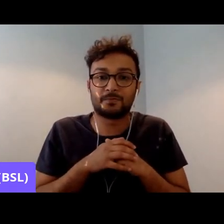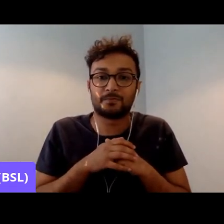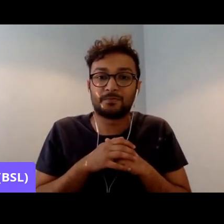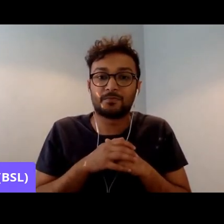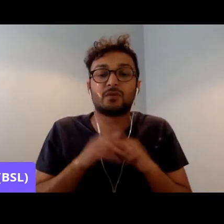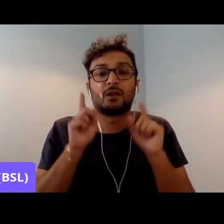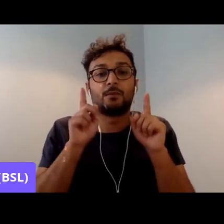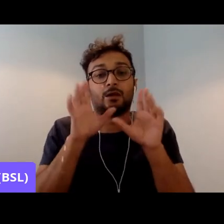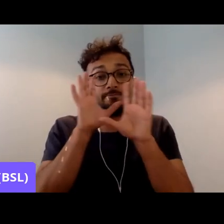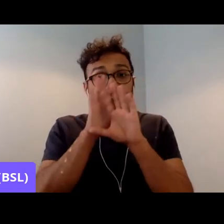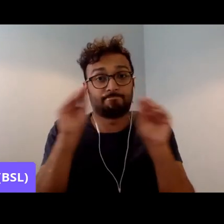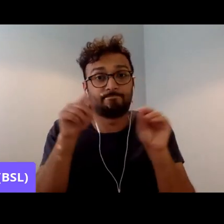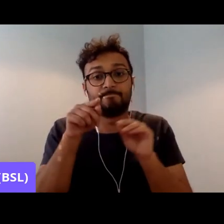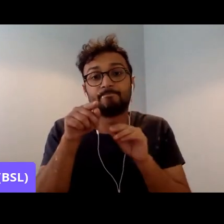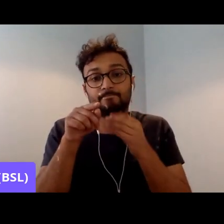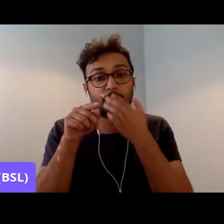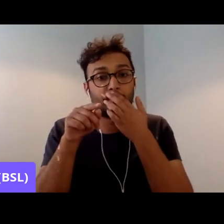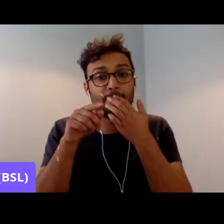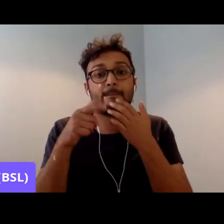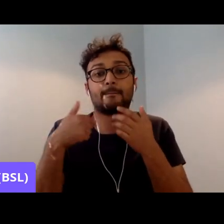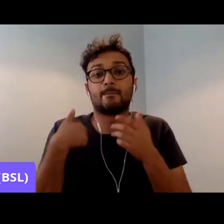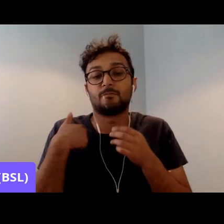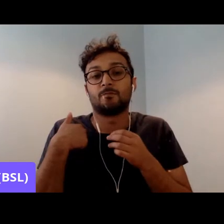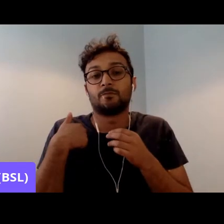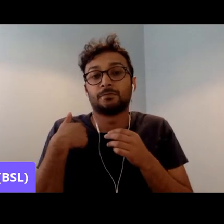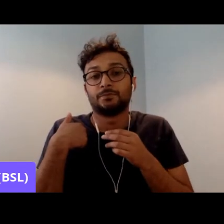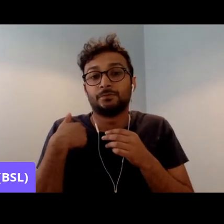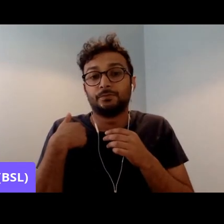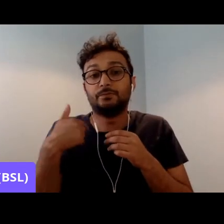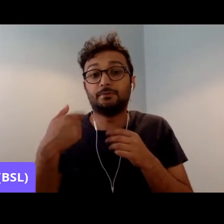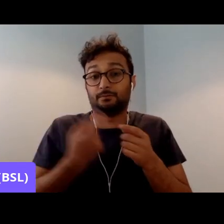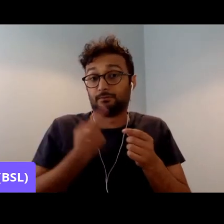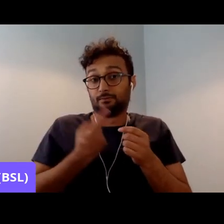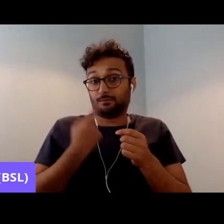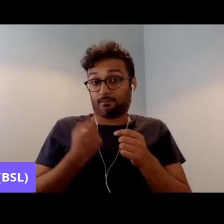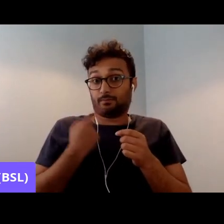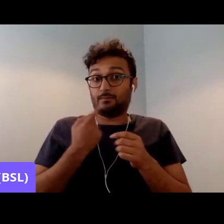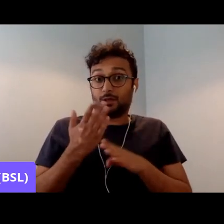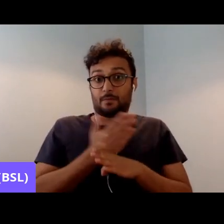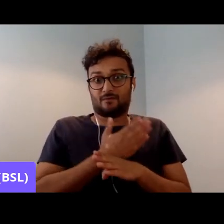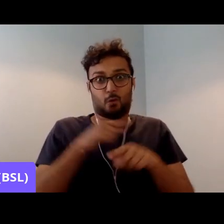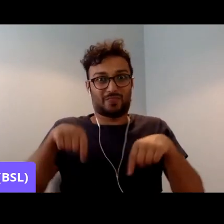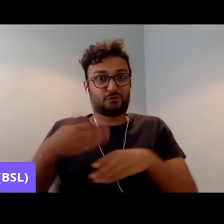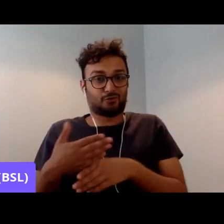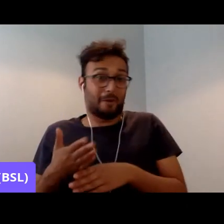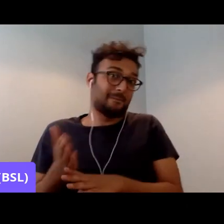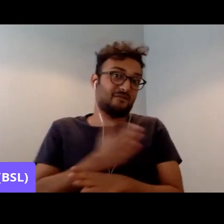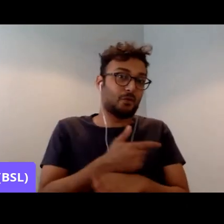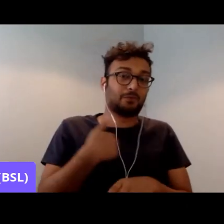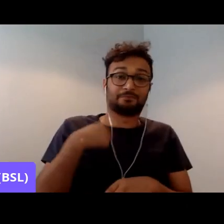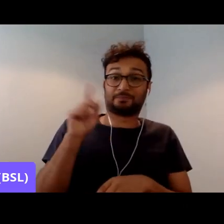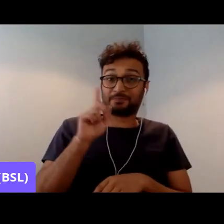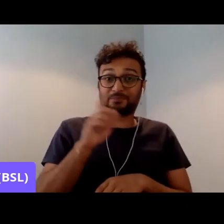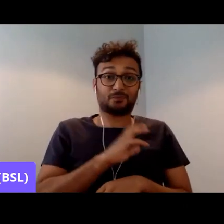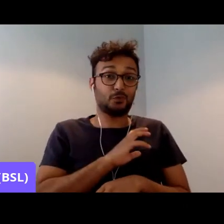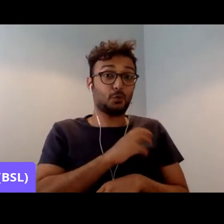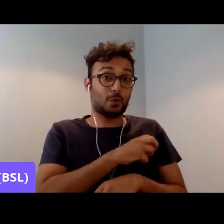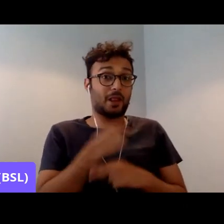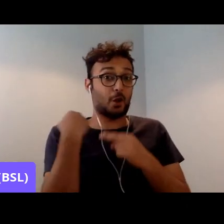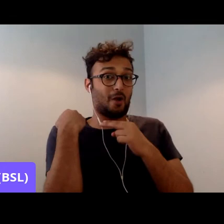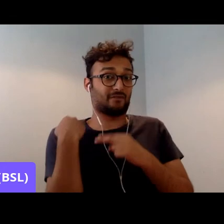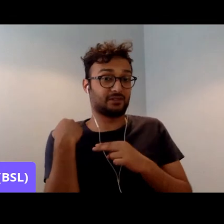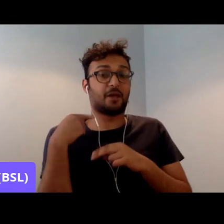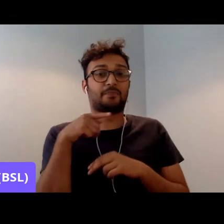before taking on, uh, the role that I'm currently in, um, I was a union official for the, uh, public and commercial services union,